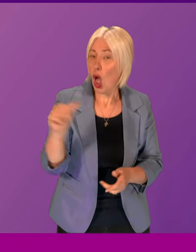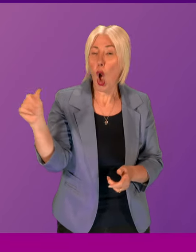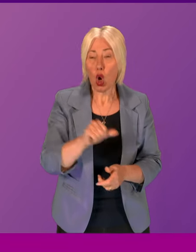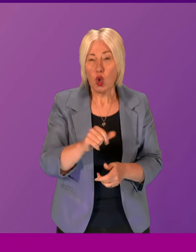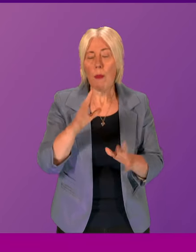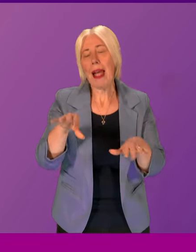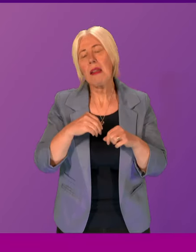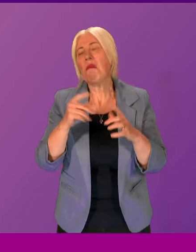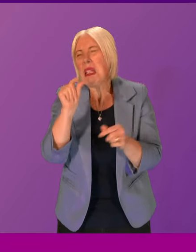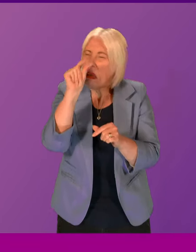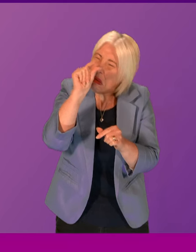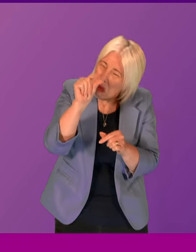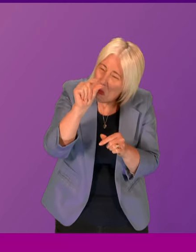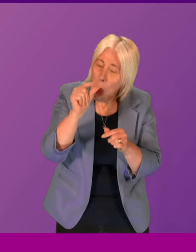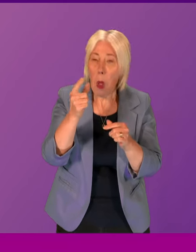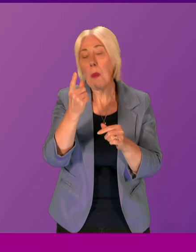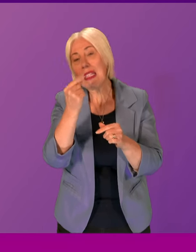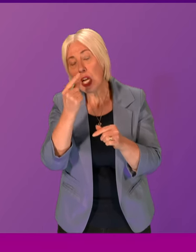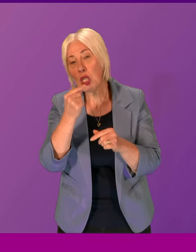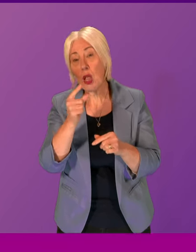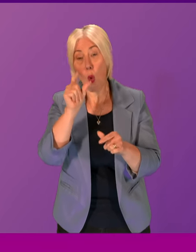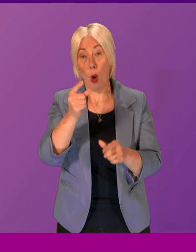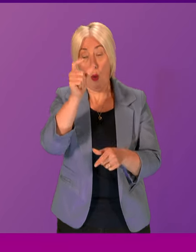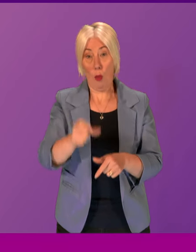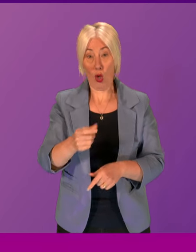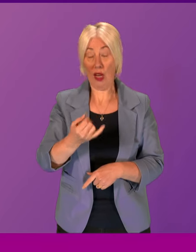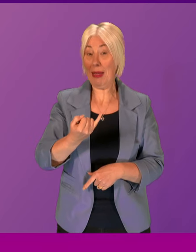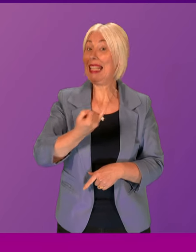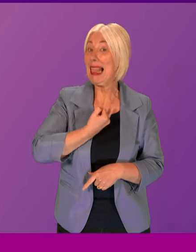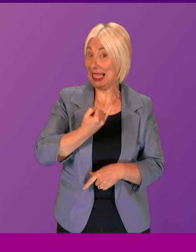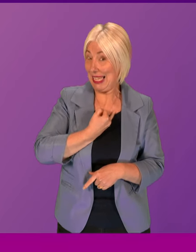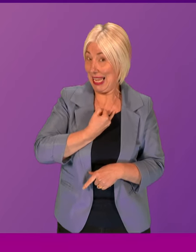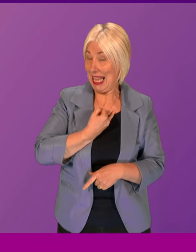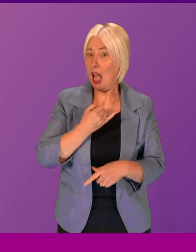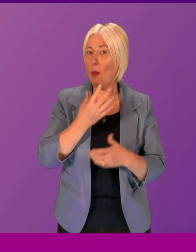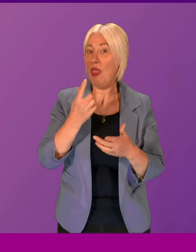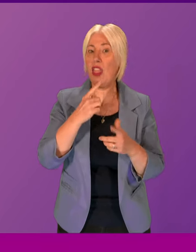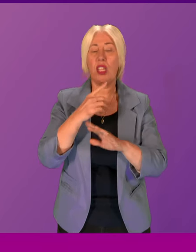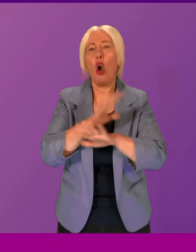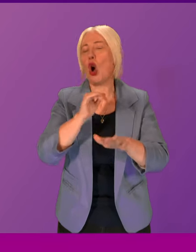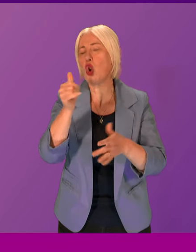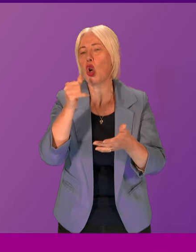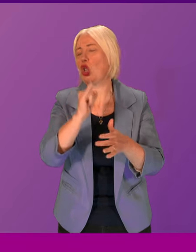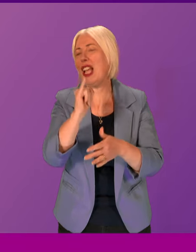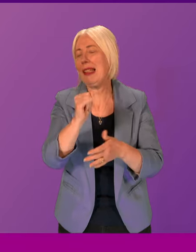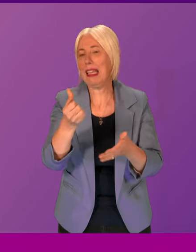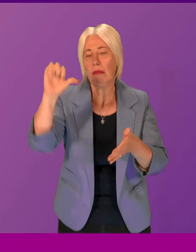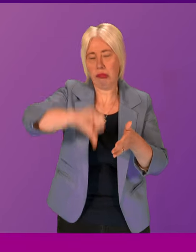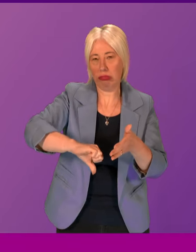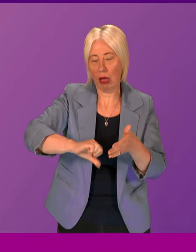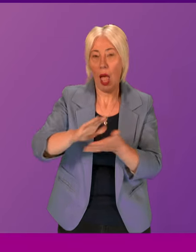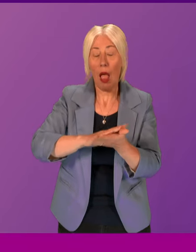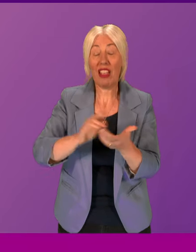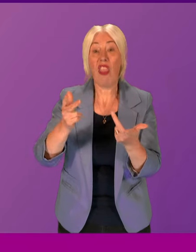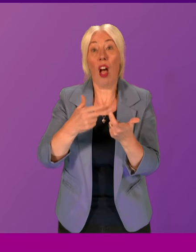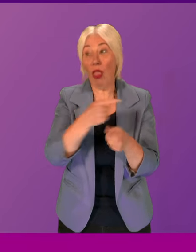possibility that a guilty person will have their conviction overturned than allowing dozens of innocent postmasters to live